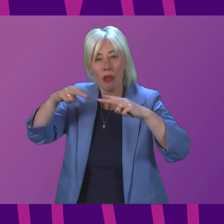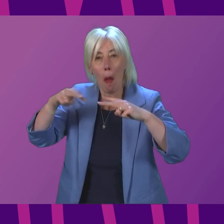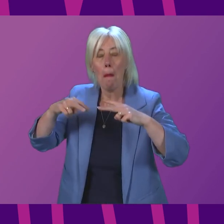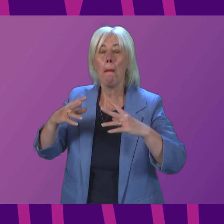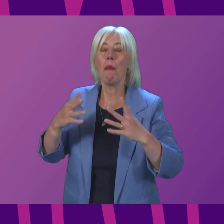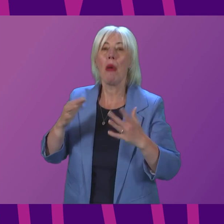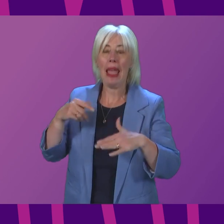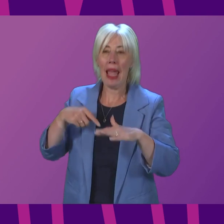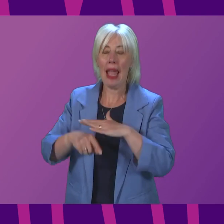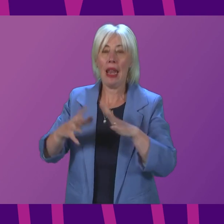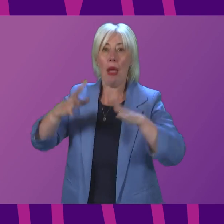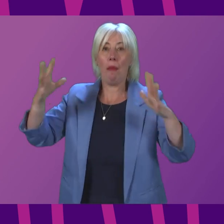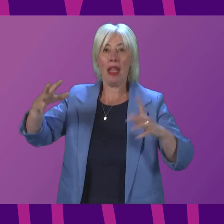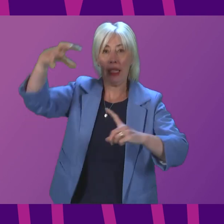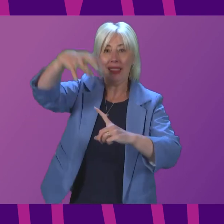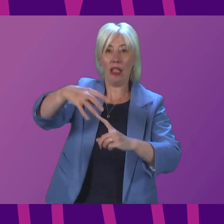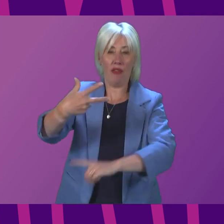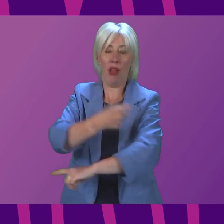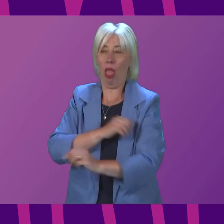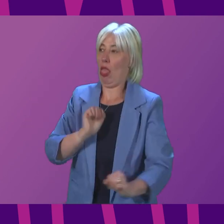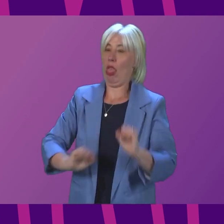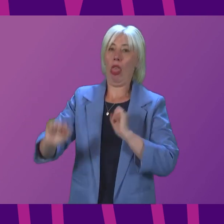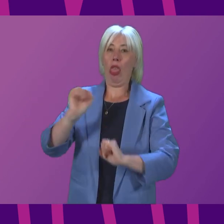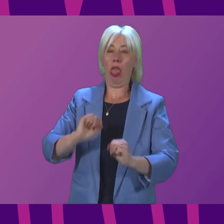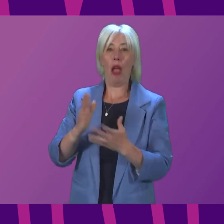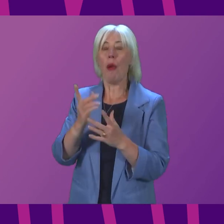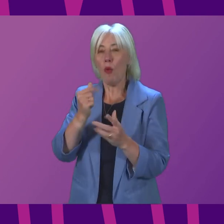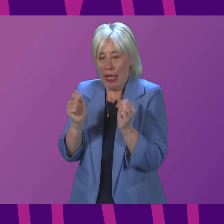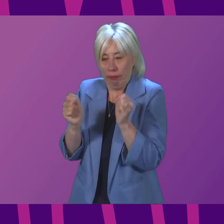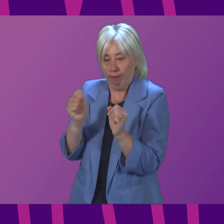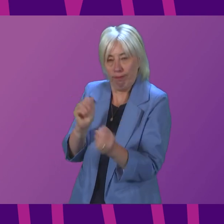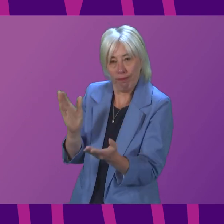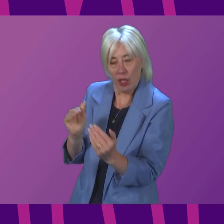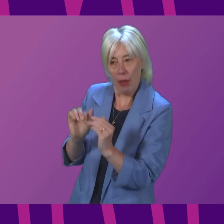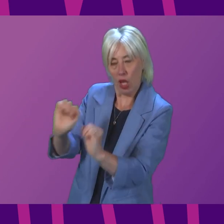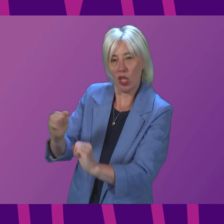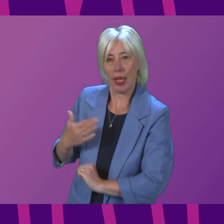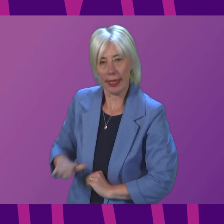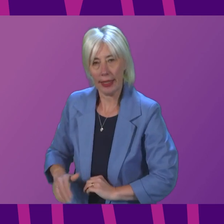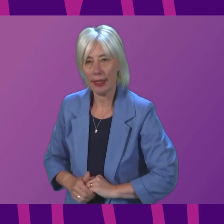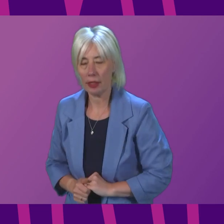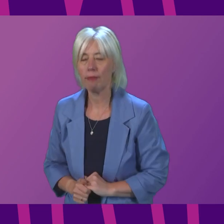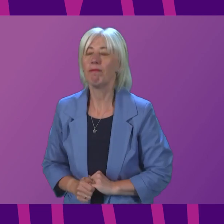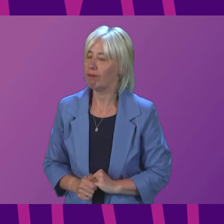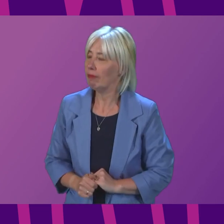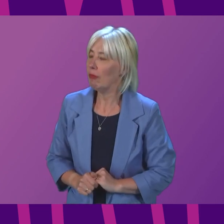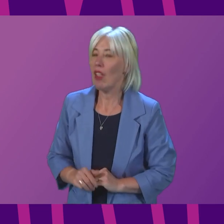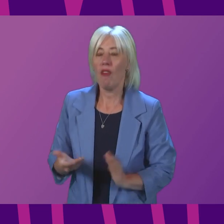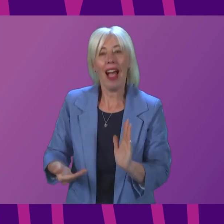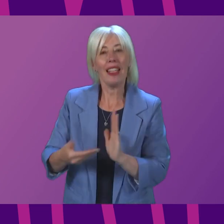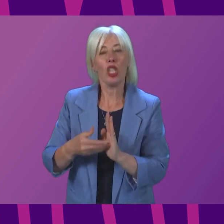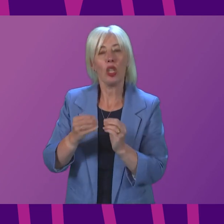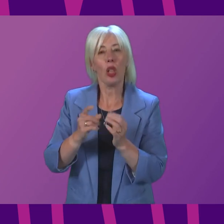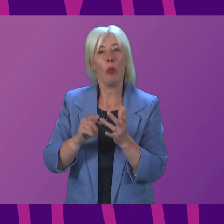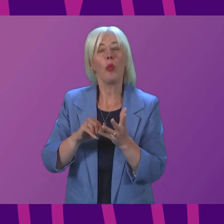vaccination sites difficult to be in, that such adjustments will be made? First Minister. The groups who will be called for the additional booster,